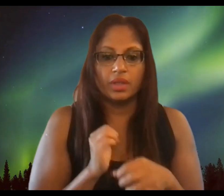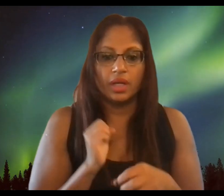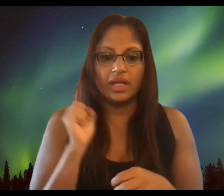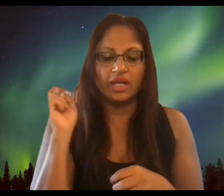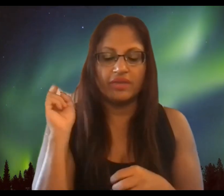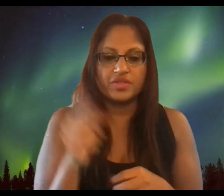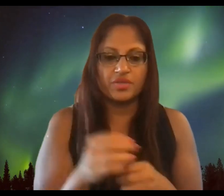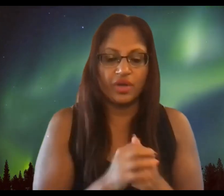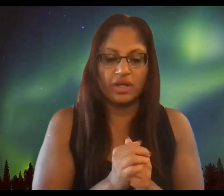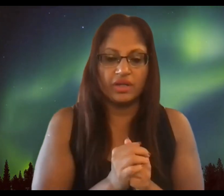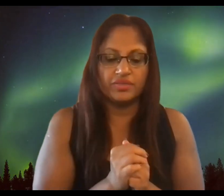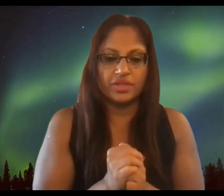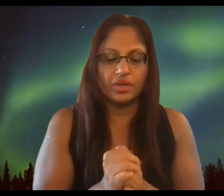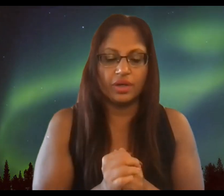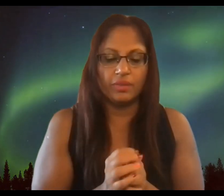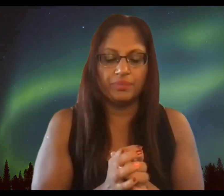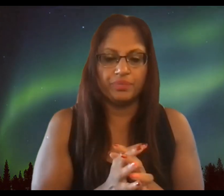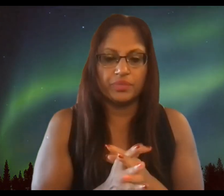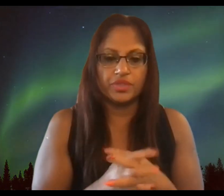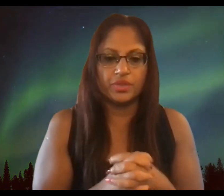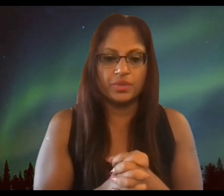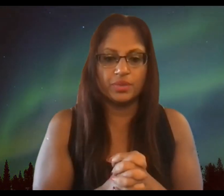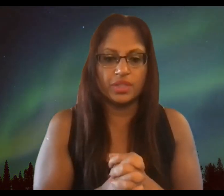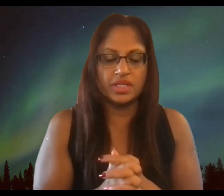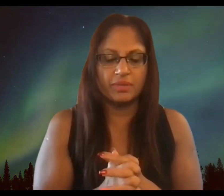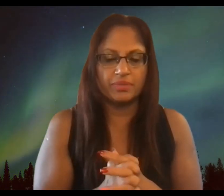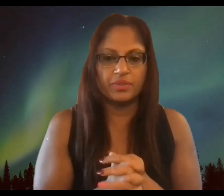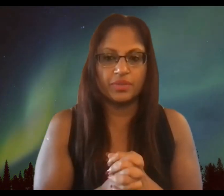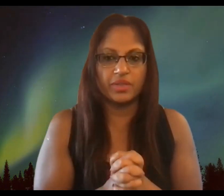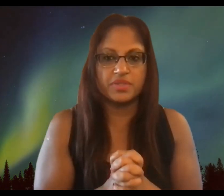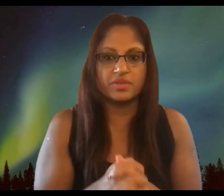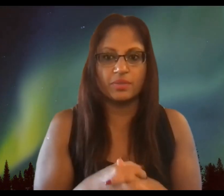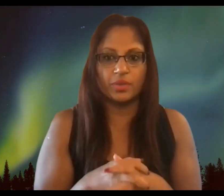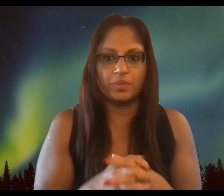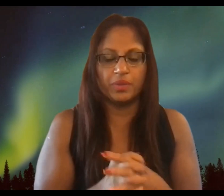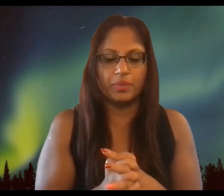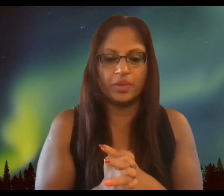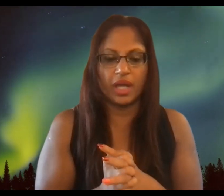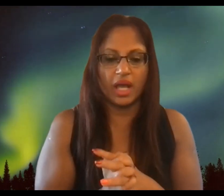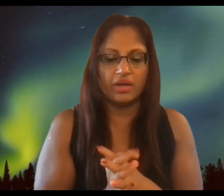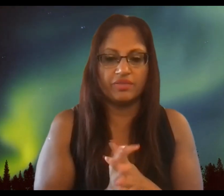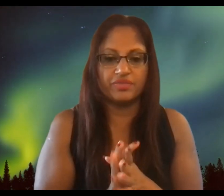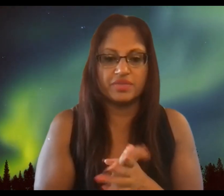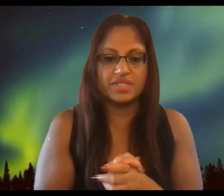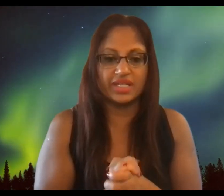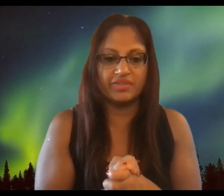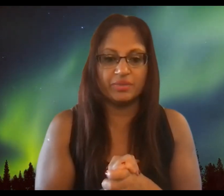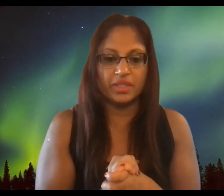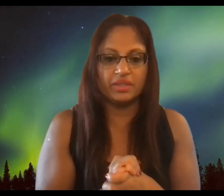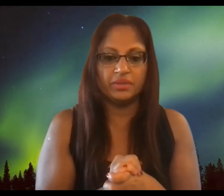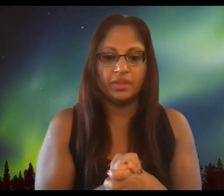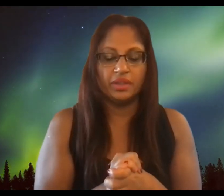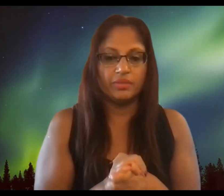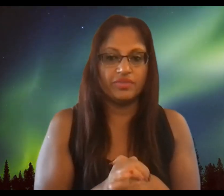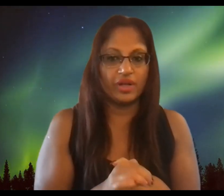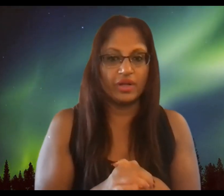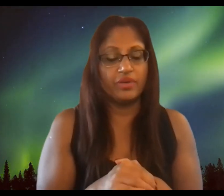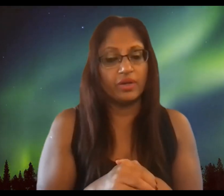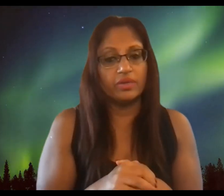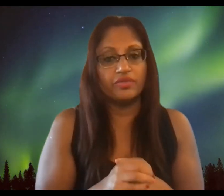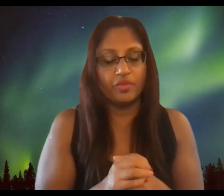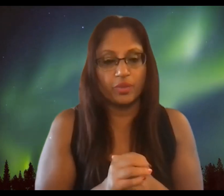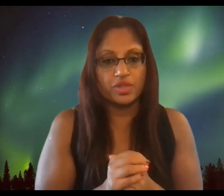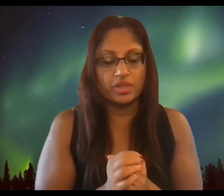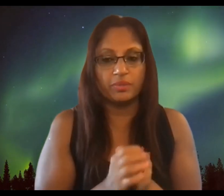i have survived um two attempted rapes where people have saved me i was